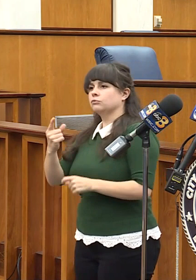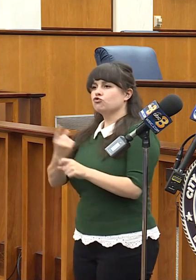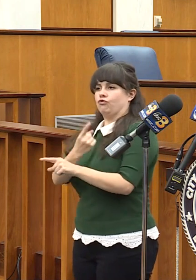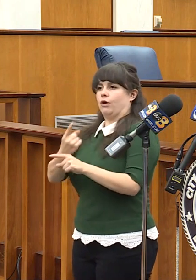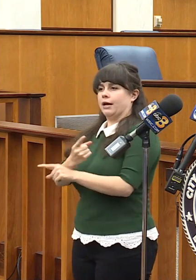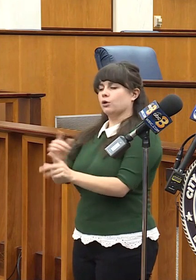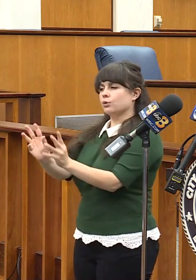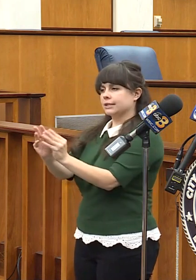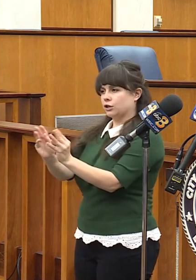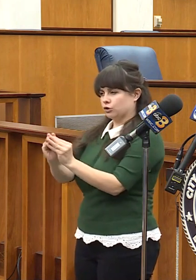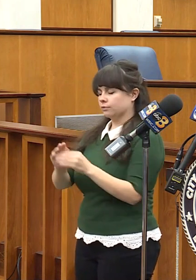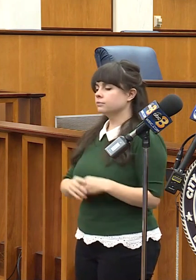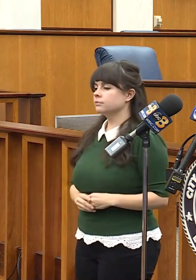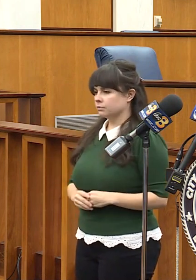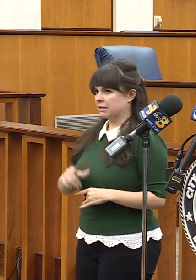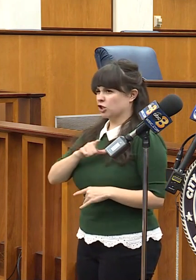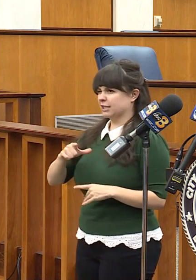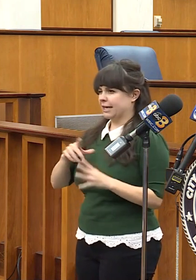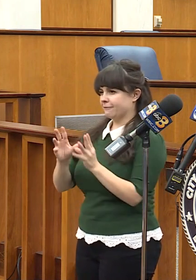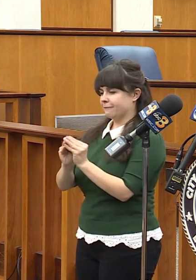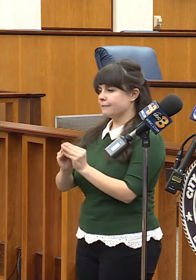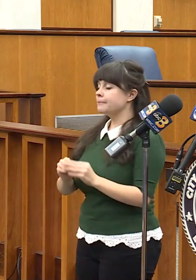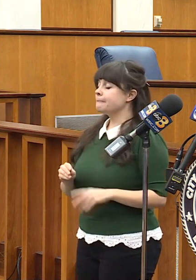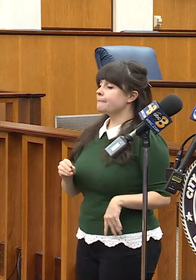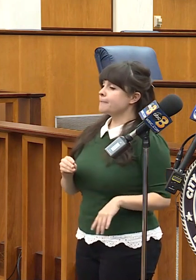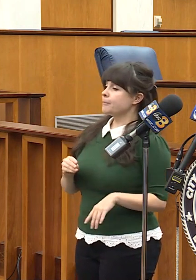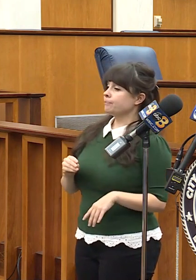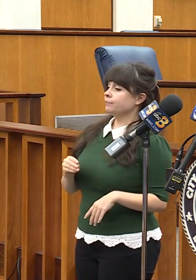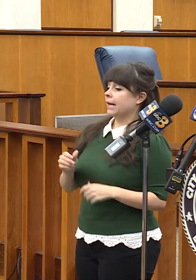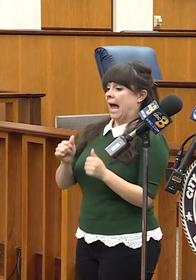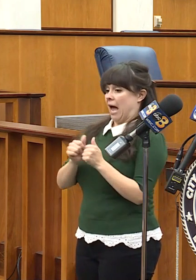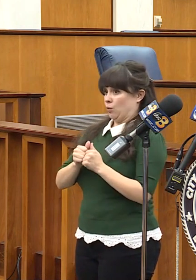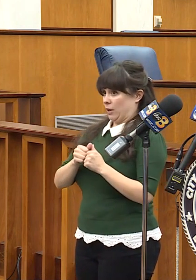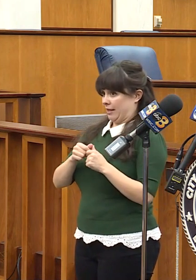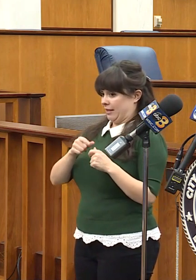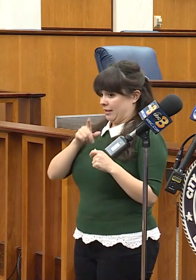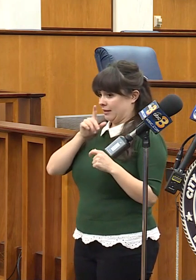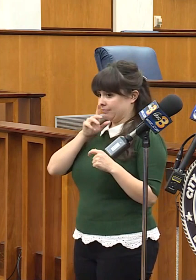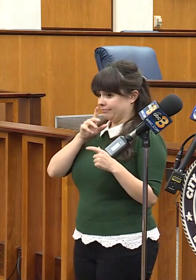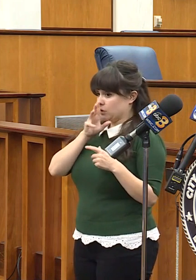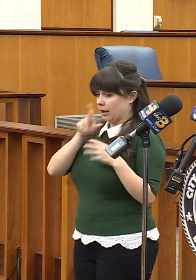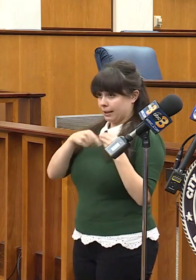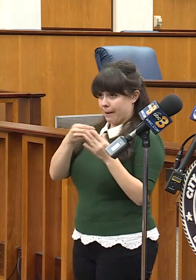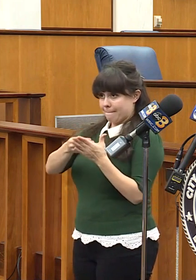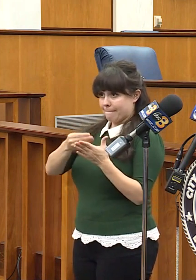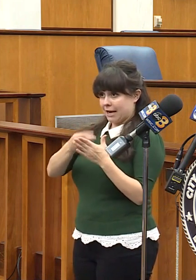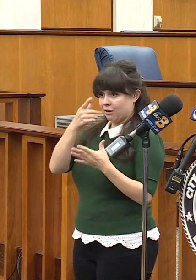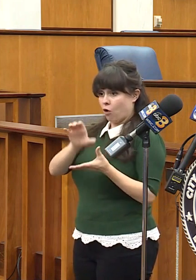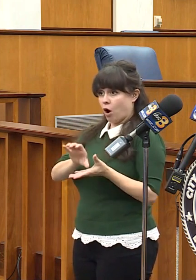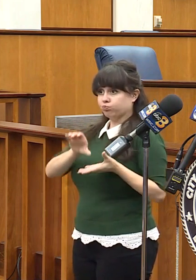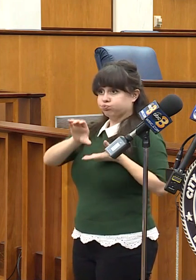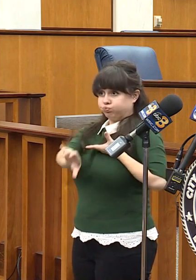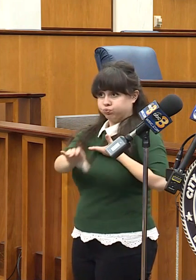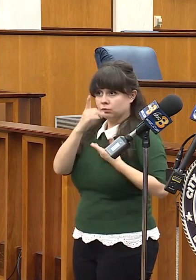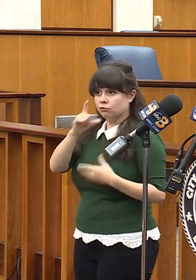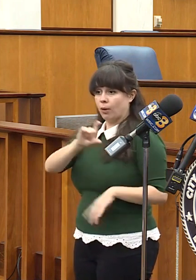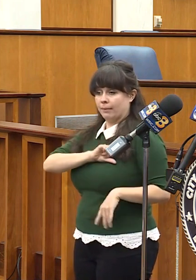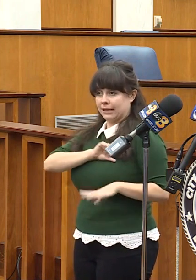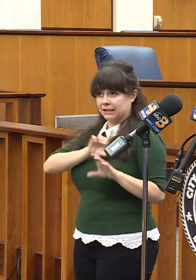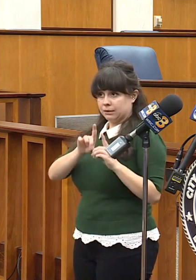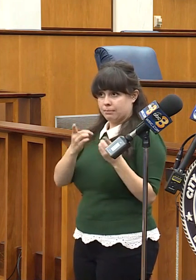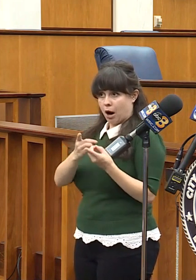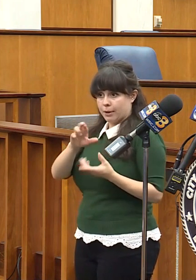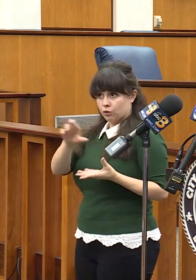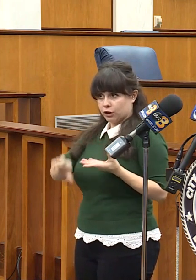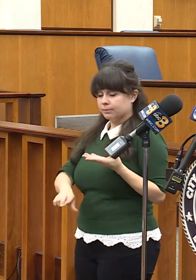funding the rich and police department, I in my roughly five plus years in government,